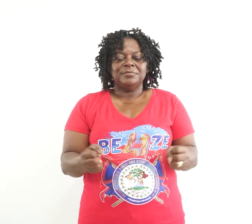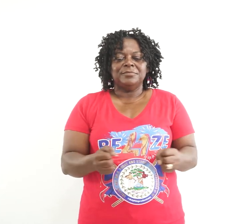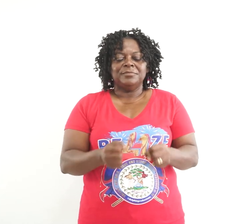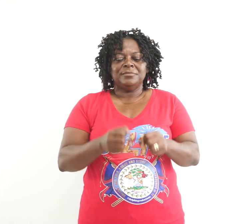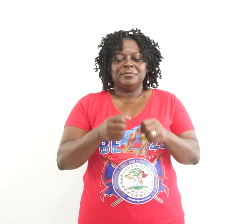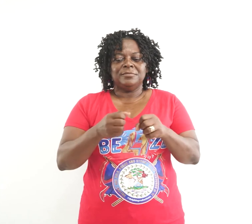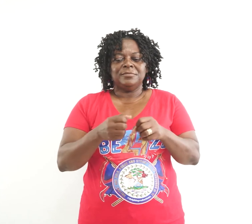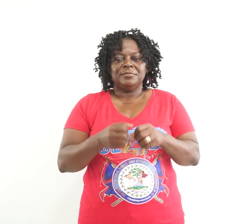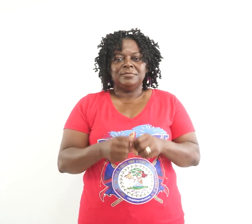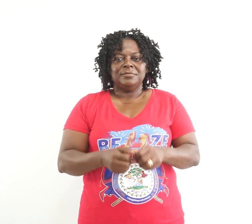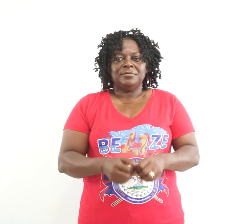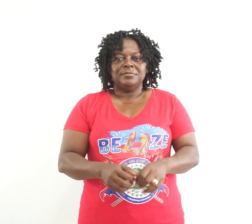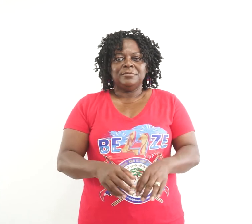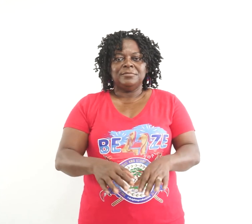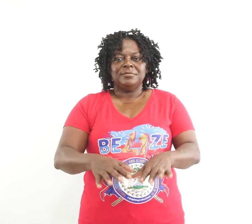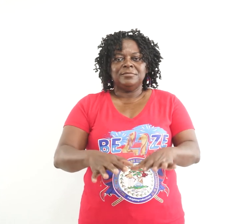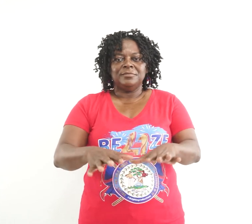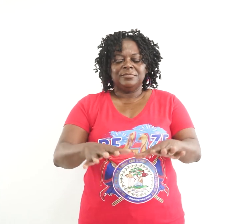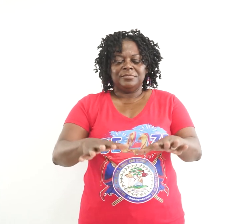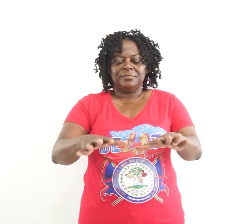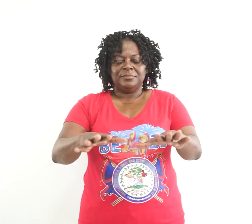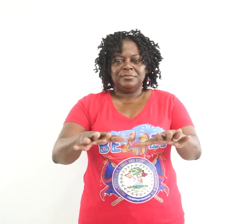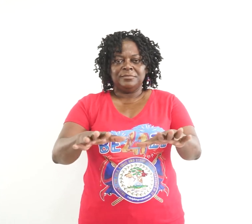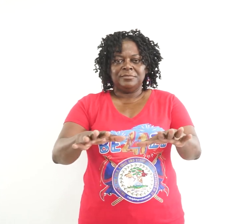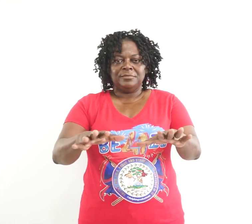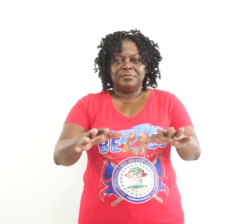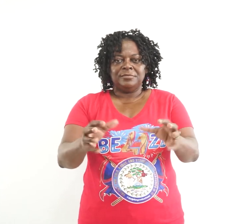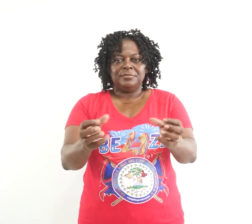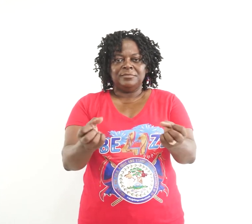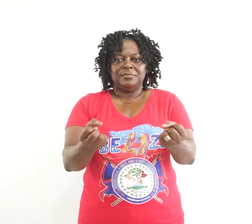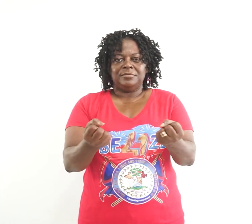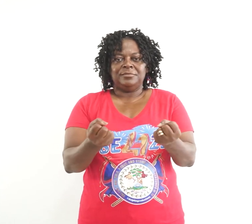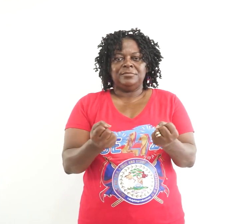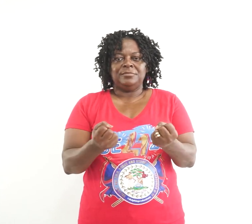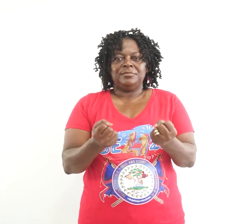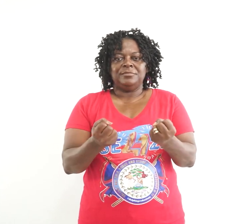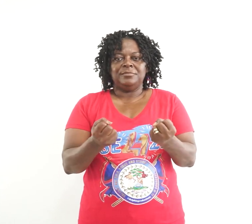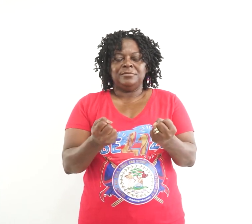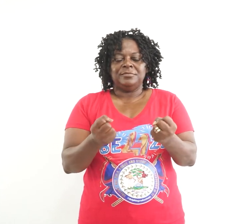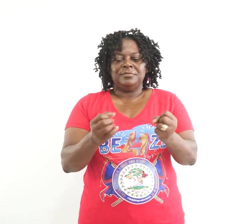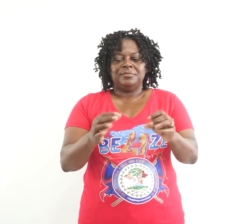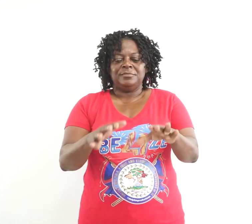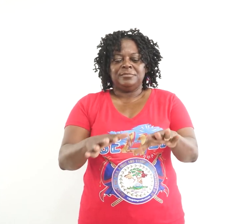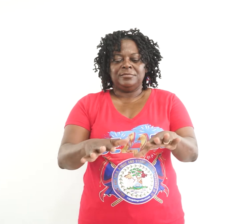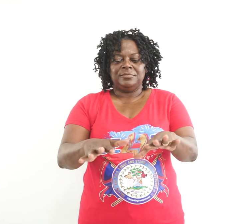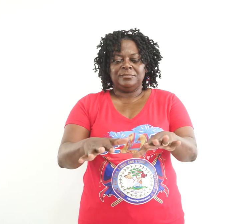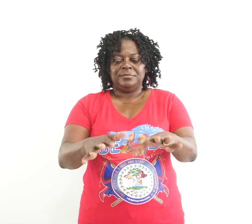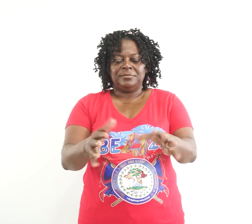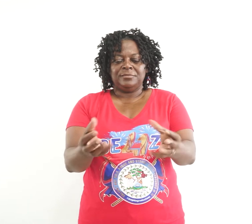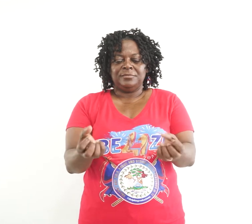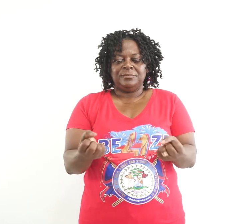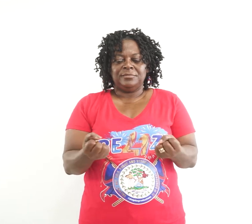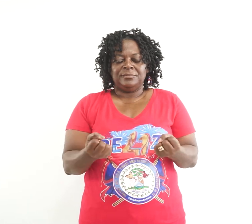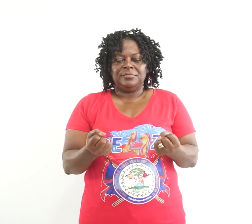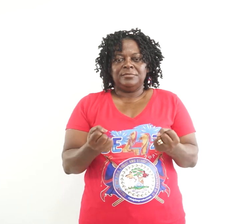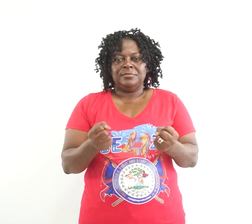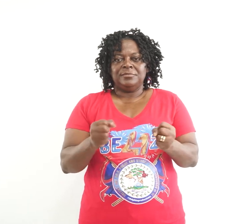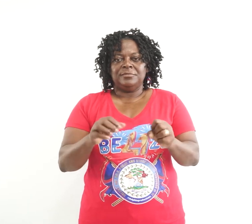and close fingers five to ten times on each